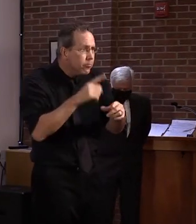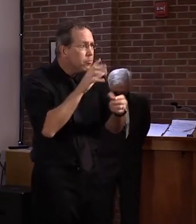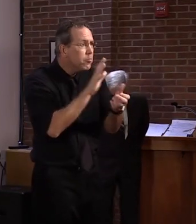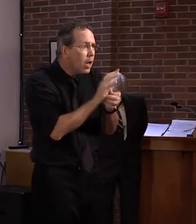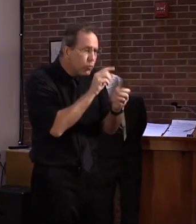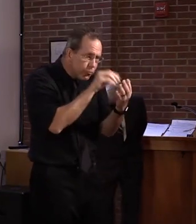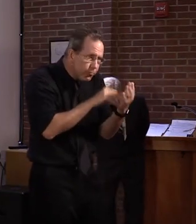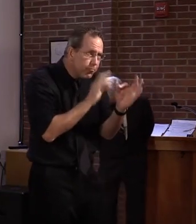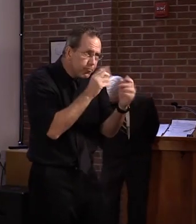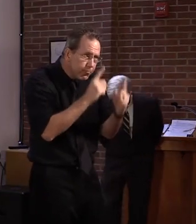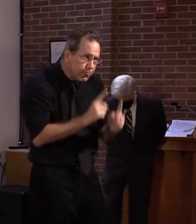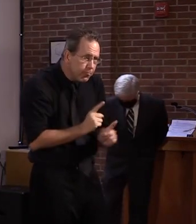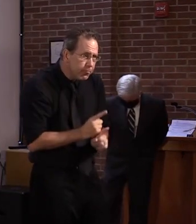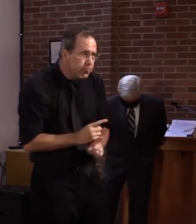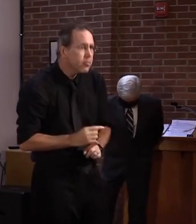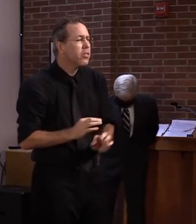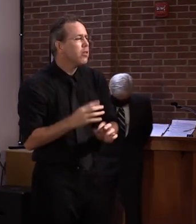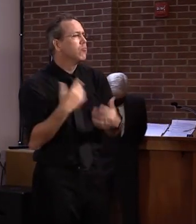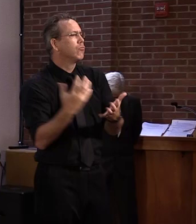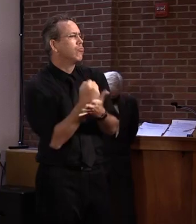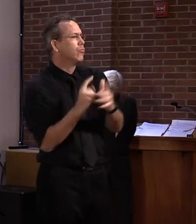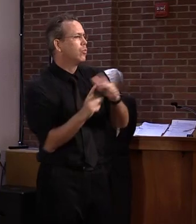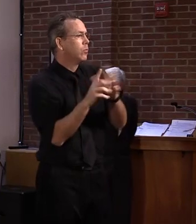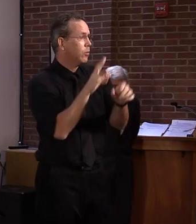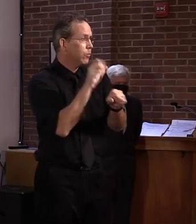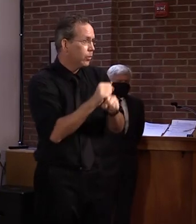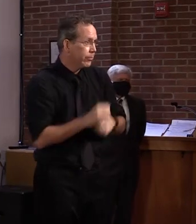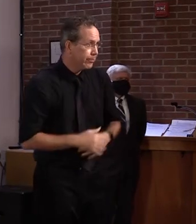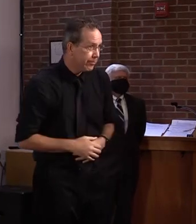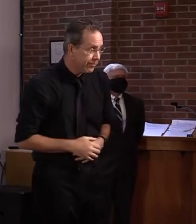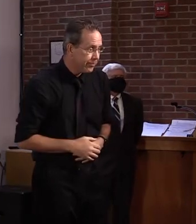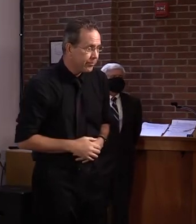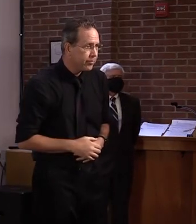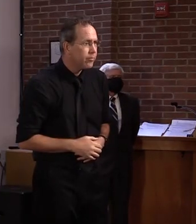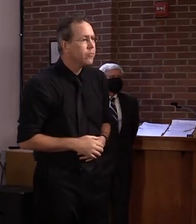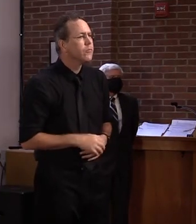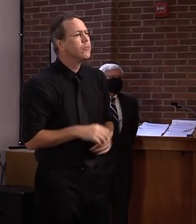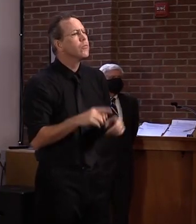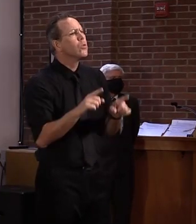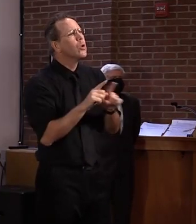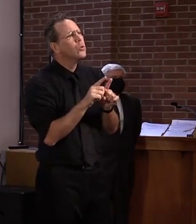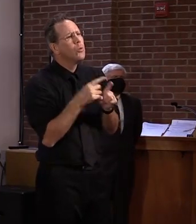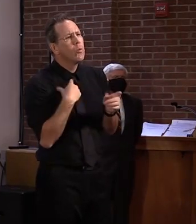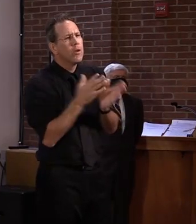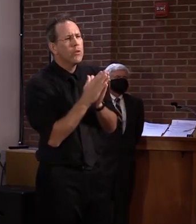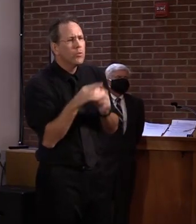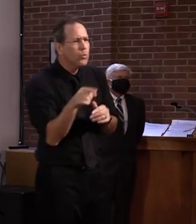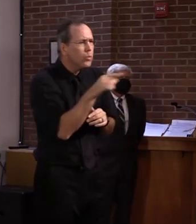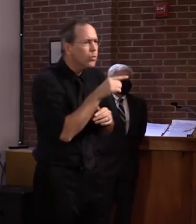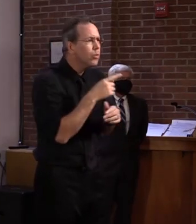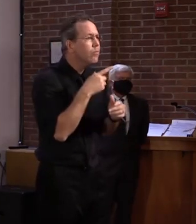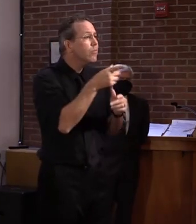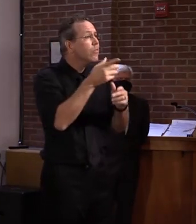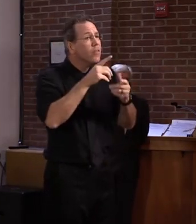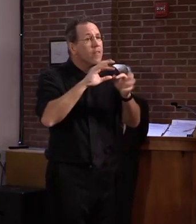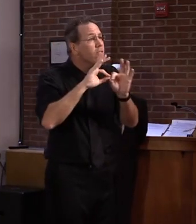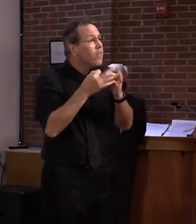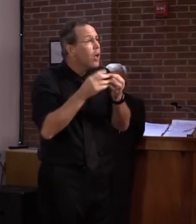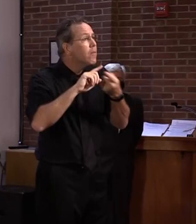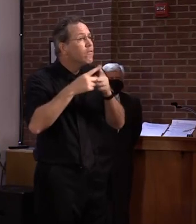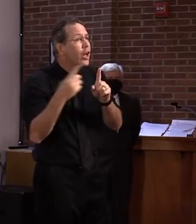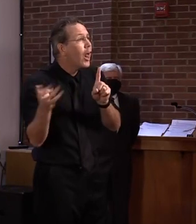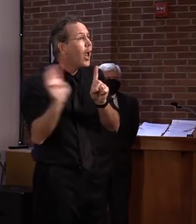to that scheduled time. We are also asking that you do not bring guests to your appointment unless